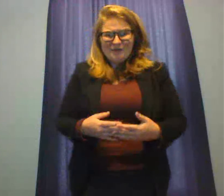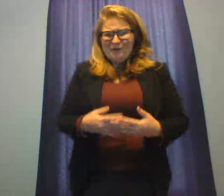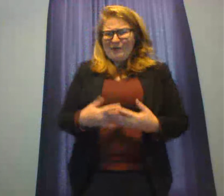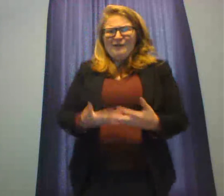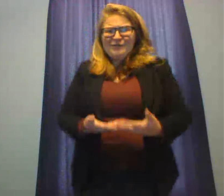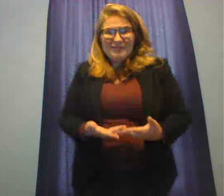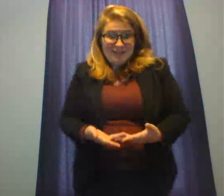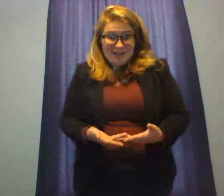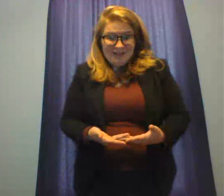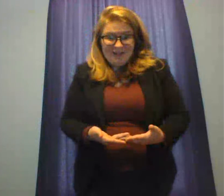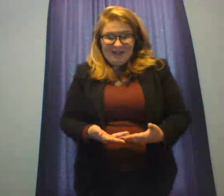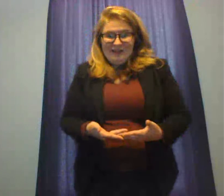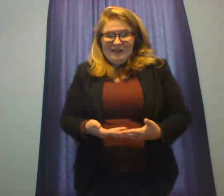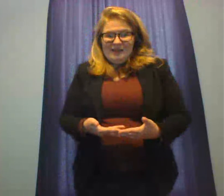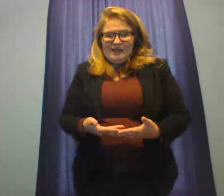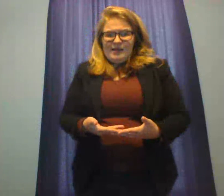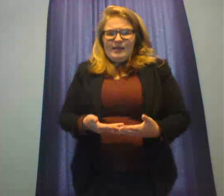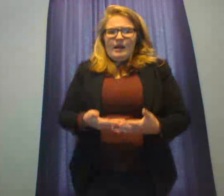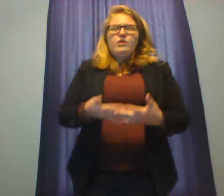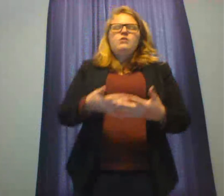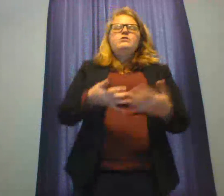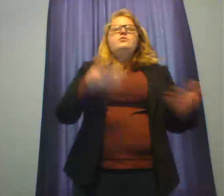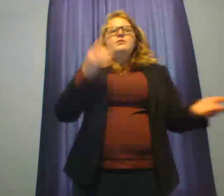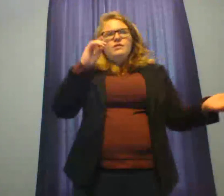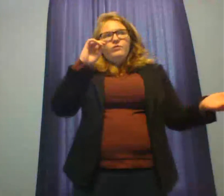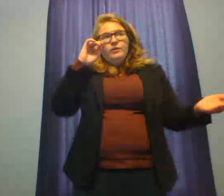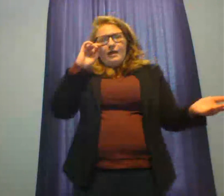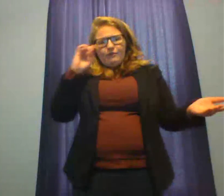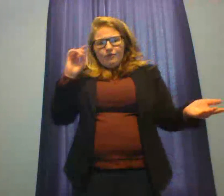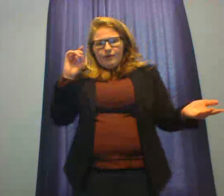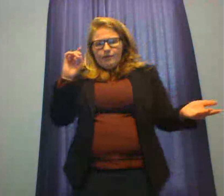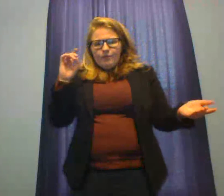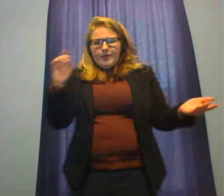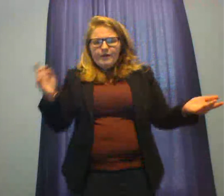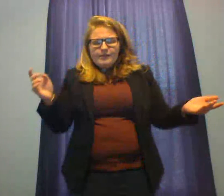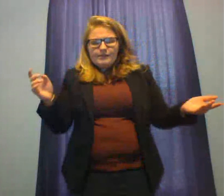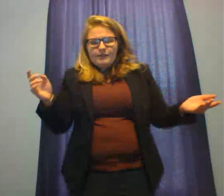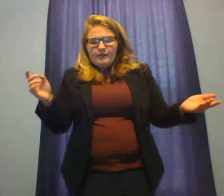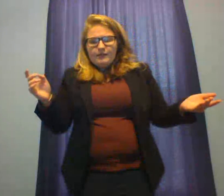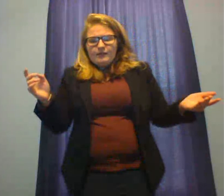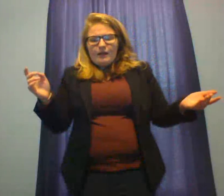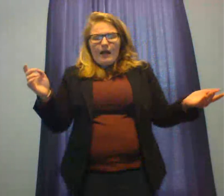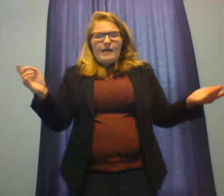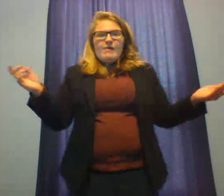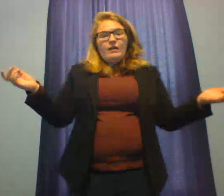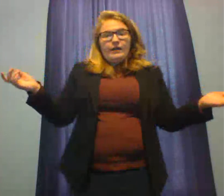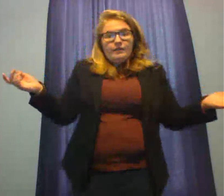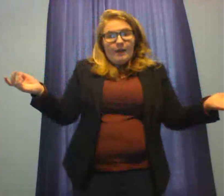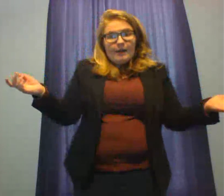don't know how you're saying it. And I can also use this in real life because I have outlined in the past.